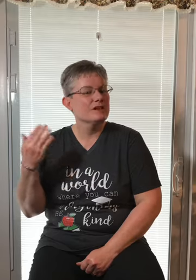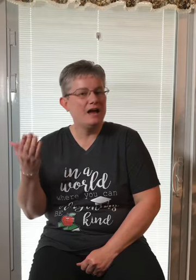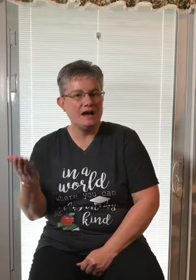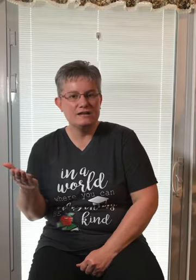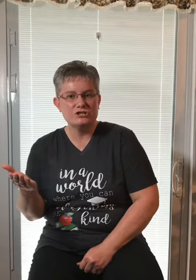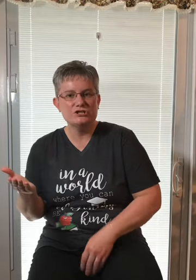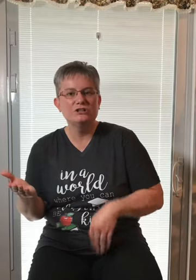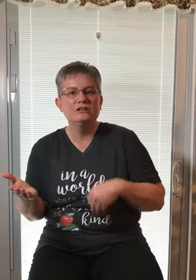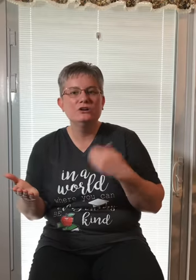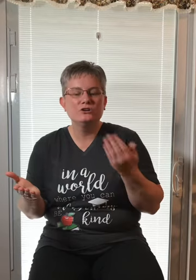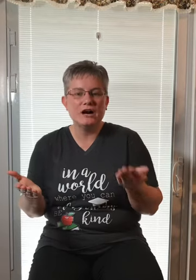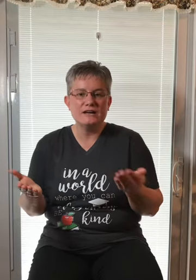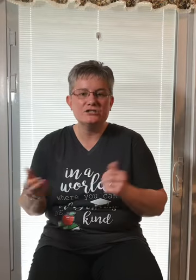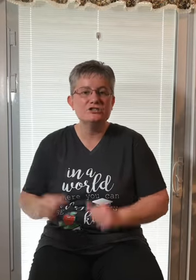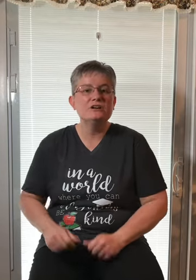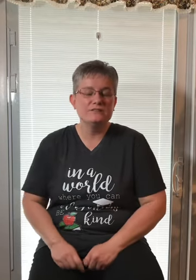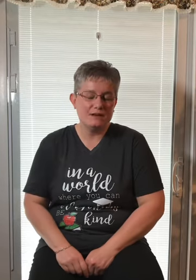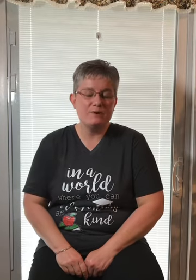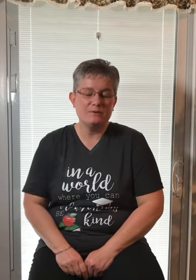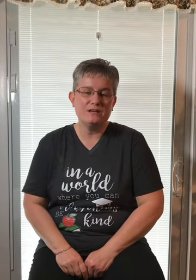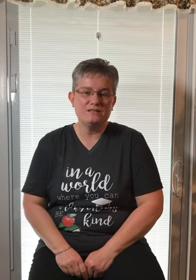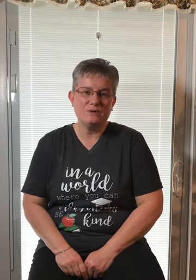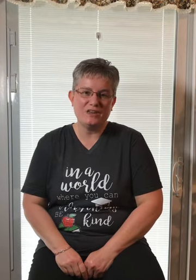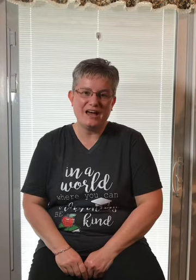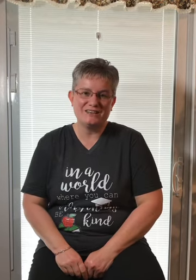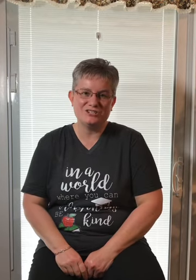Hush, crush, they both end with ouch.